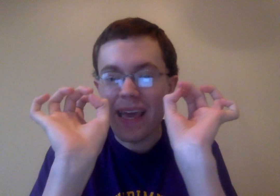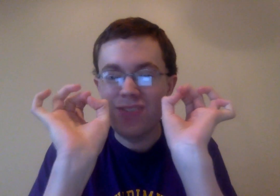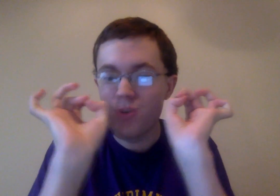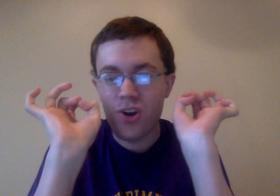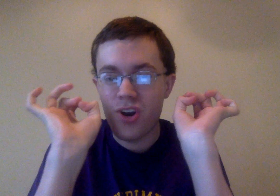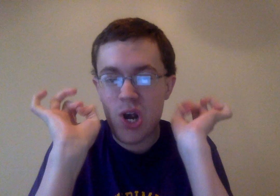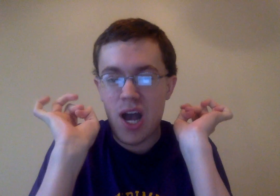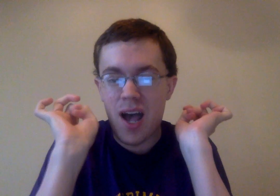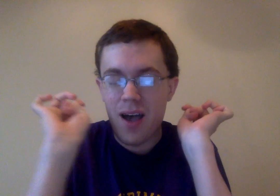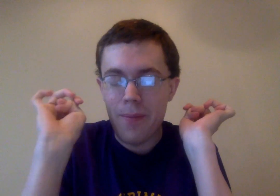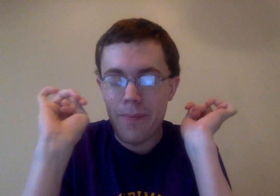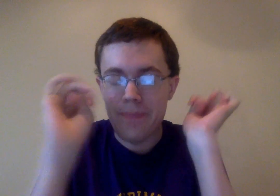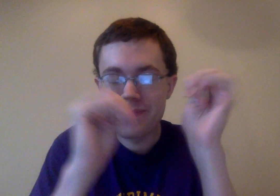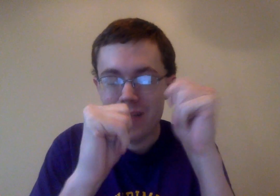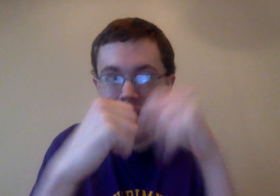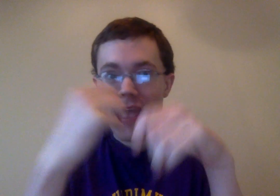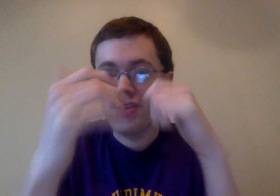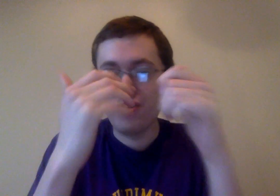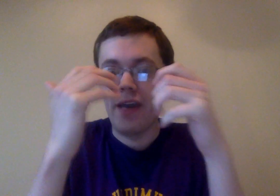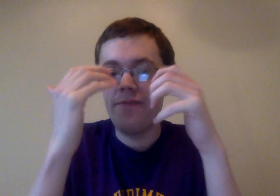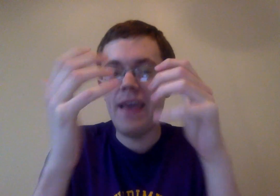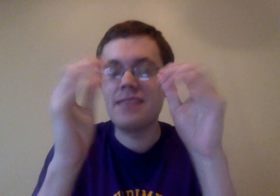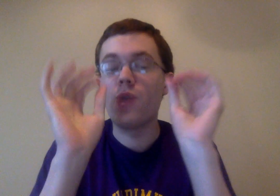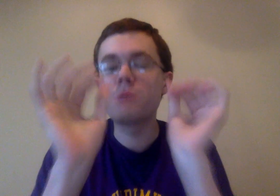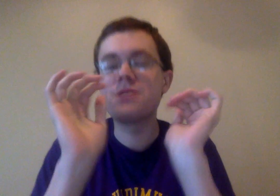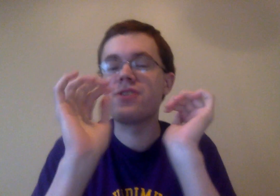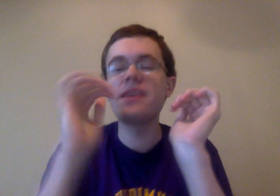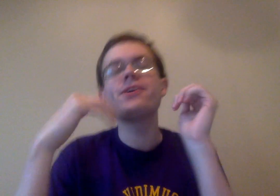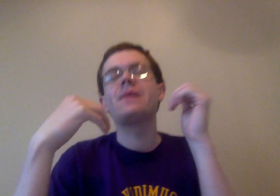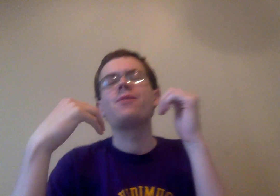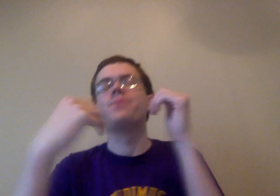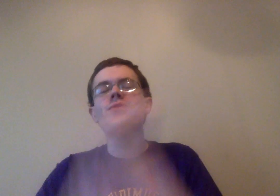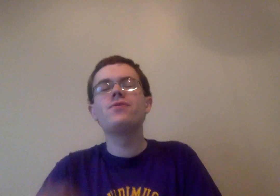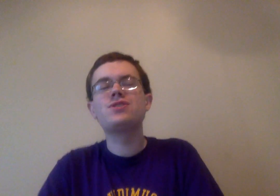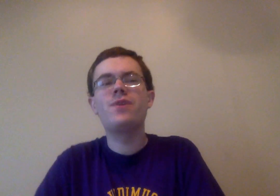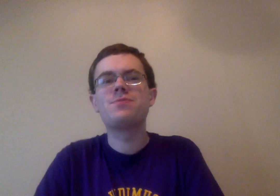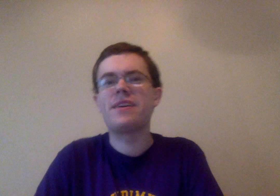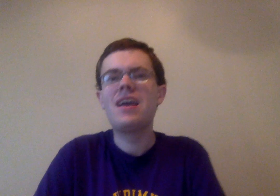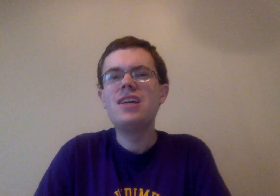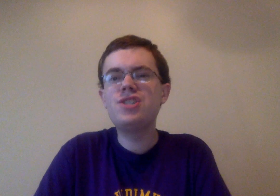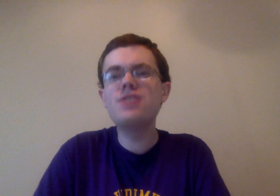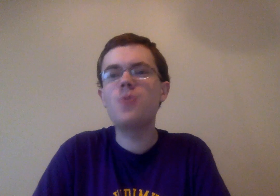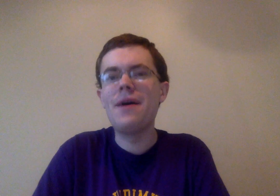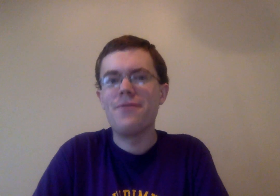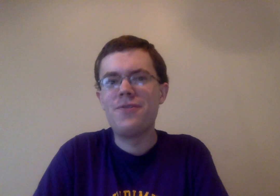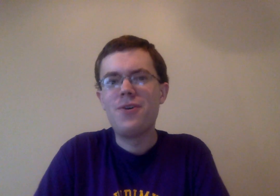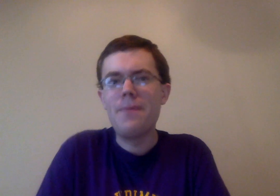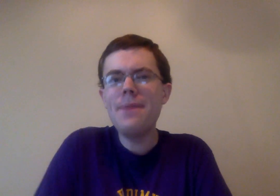into her, um, into her, like, face, and, like, whispers in her ear about how beautiful she was, and, like, she is 12, maybe